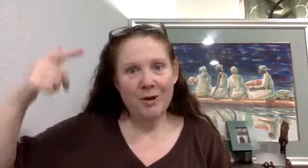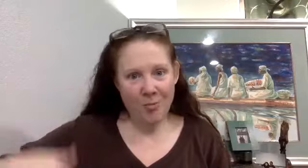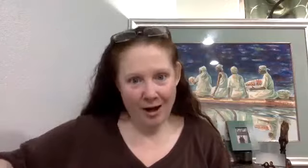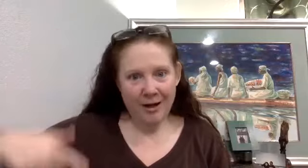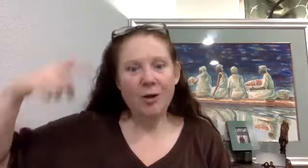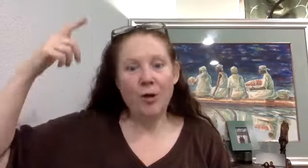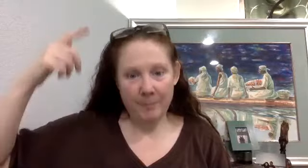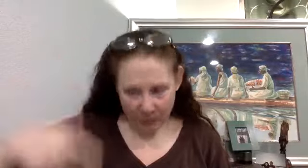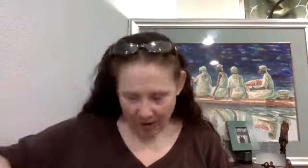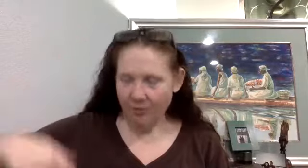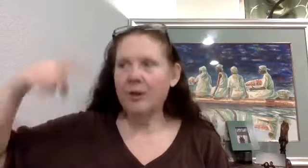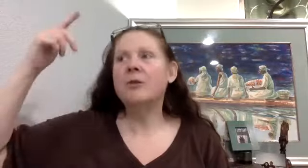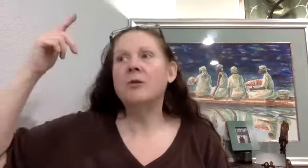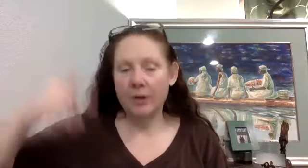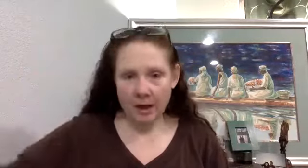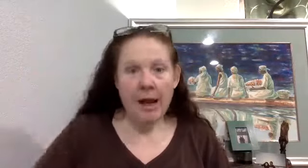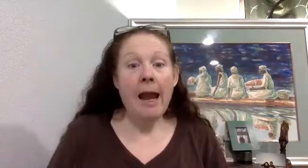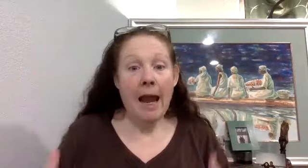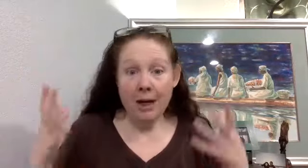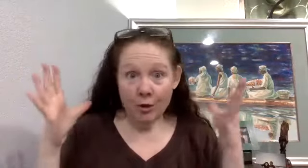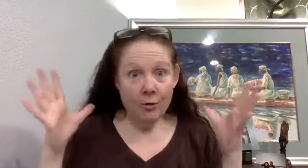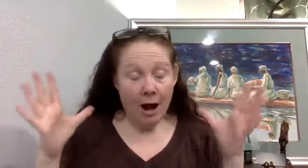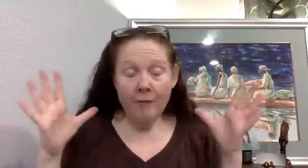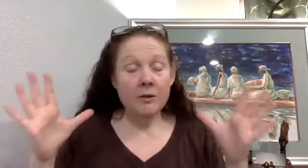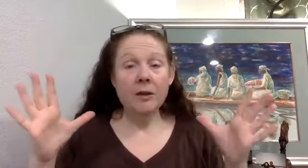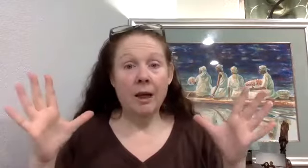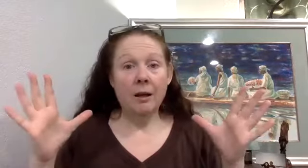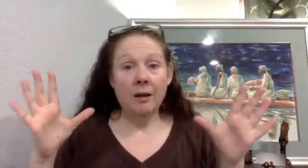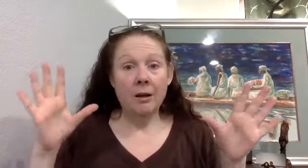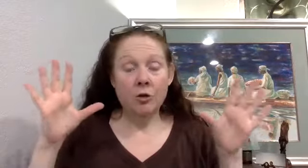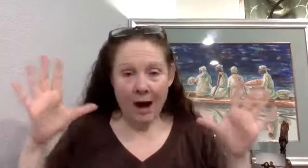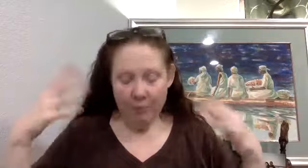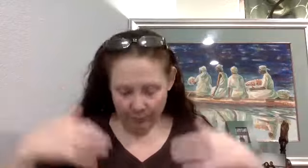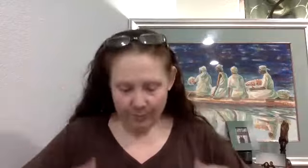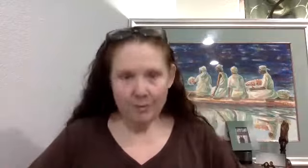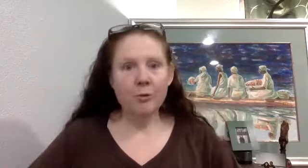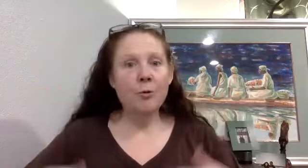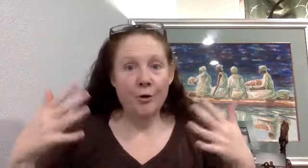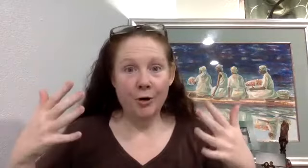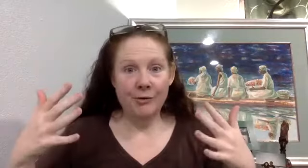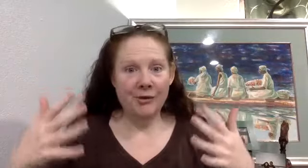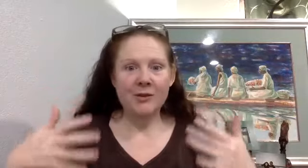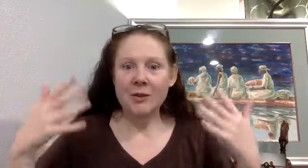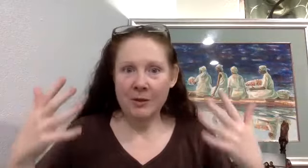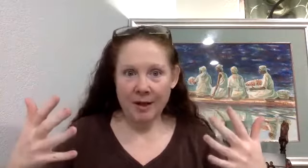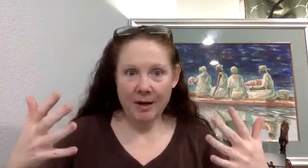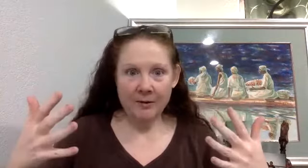our body and our brain. Everything's a circuit and they do obviously travel through our nerves. That's the CNS,